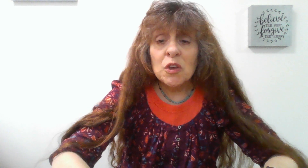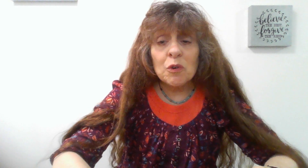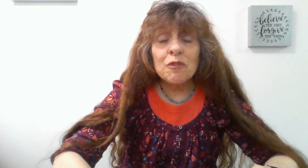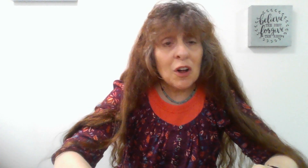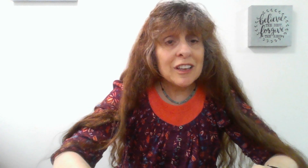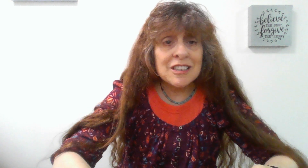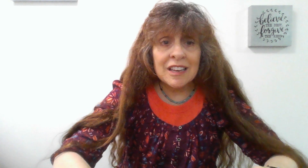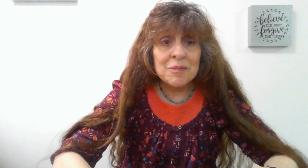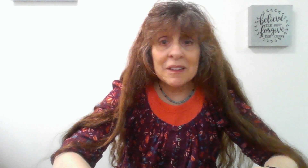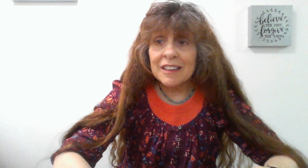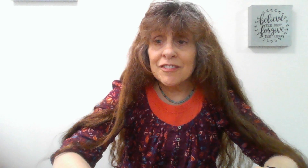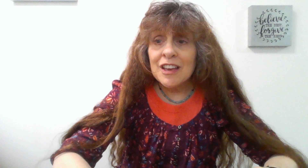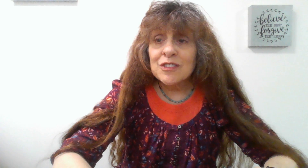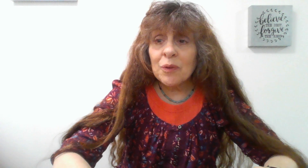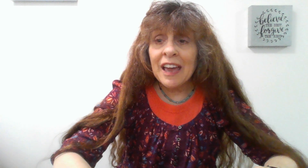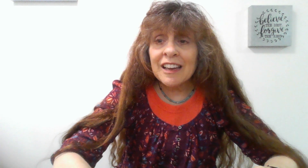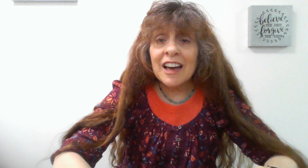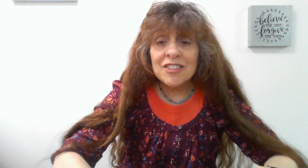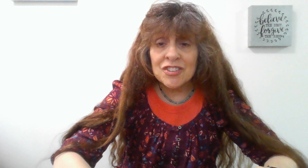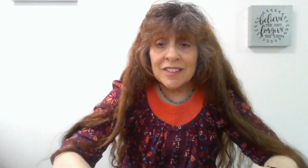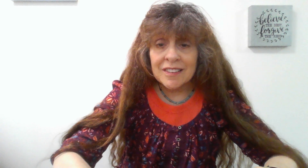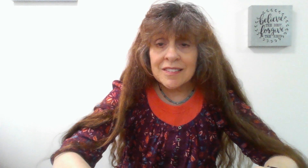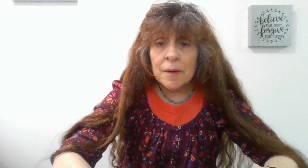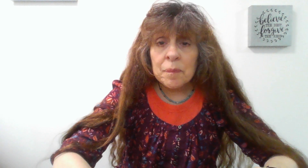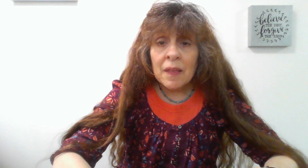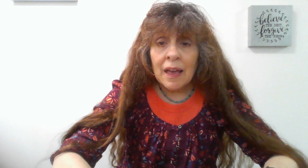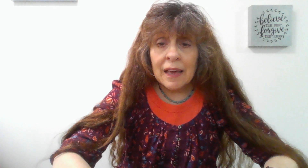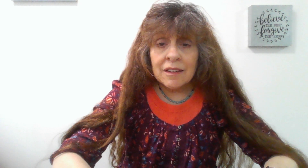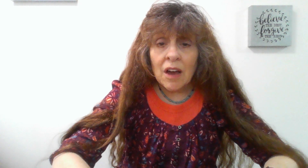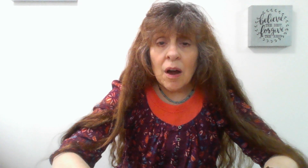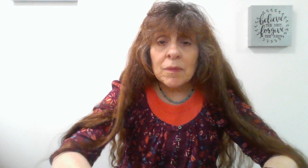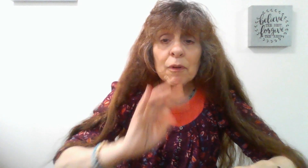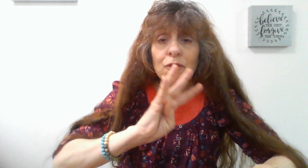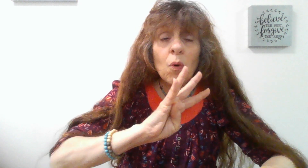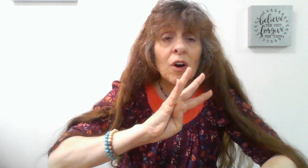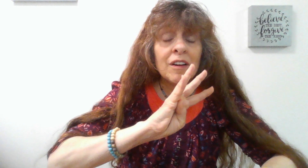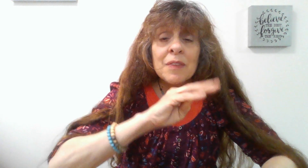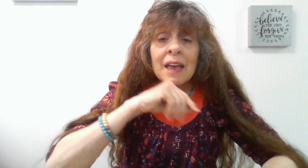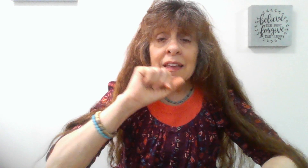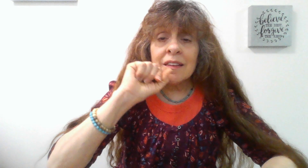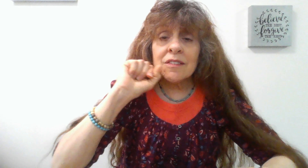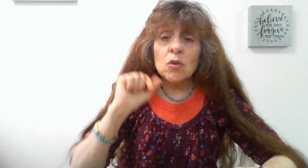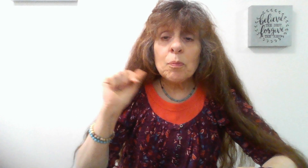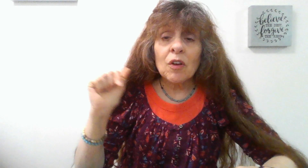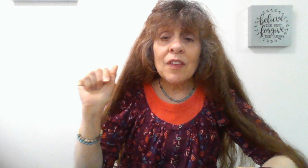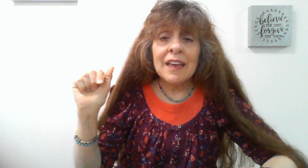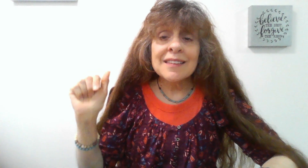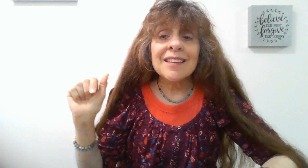you'll fall into unbelief. So hang on to Jesus. And number four is new birth is a